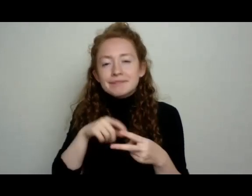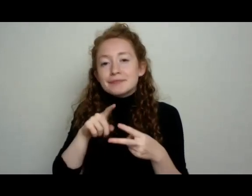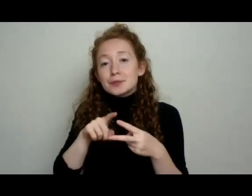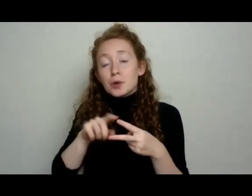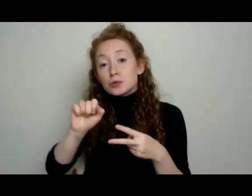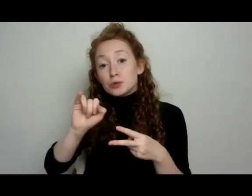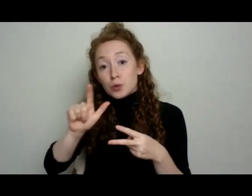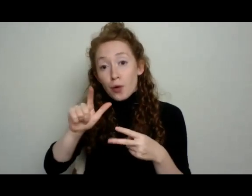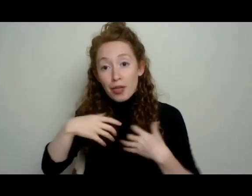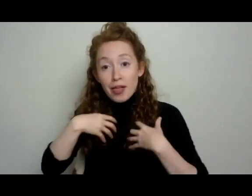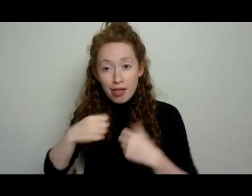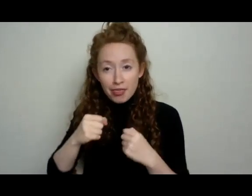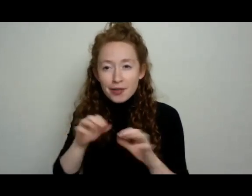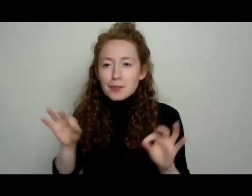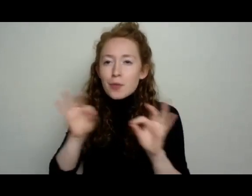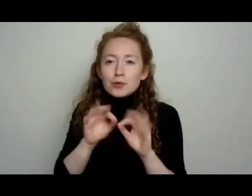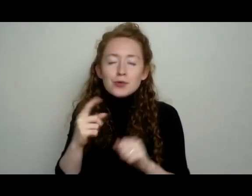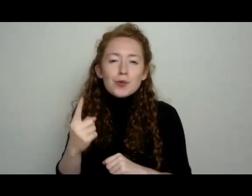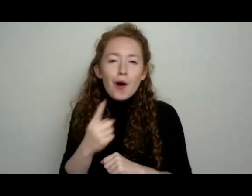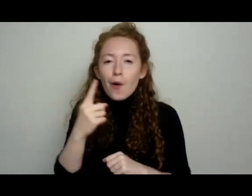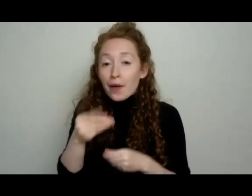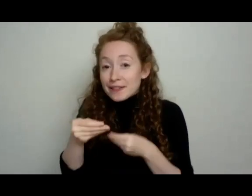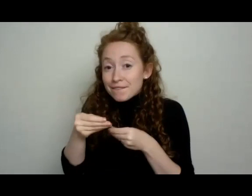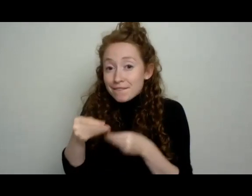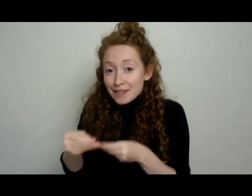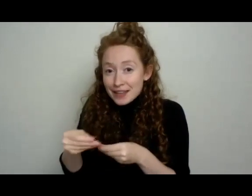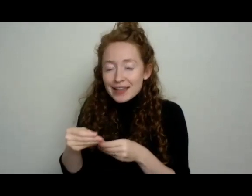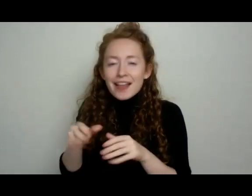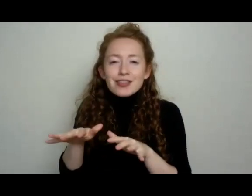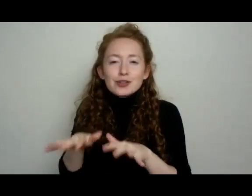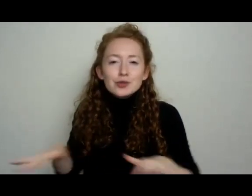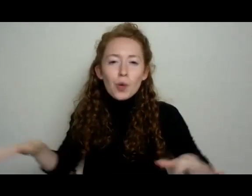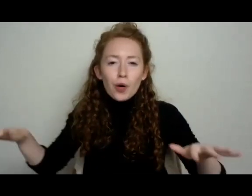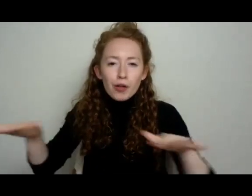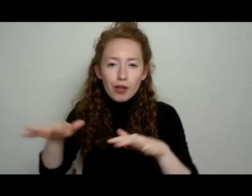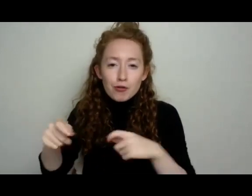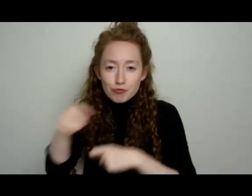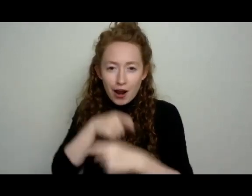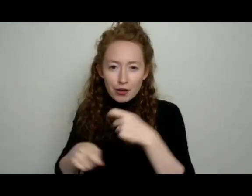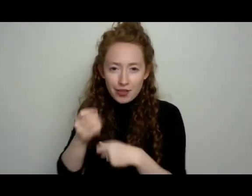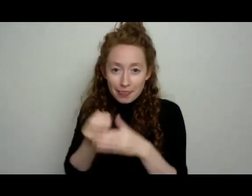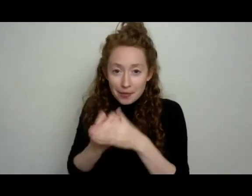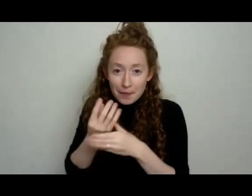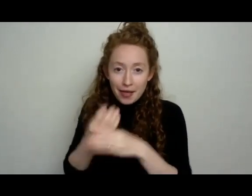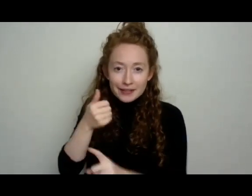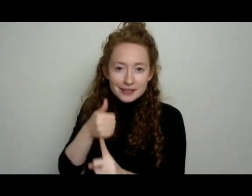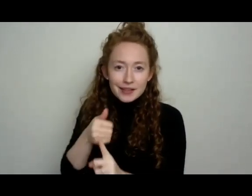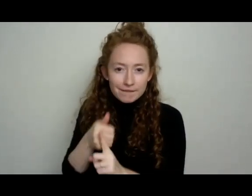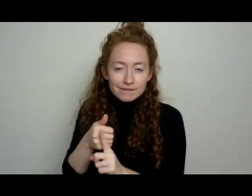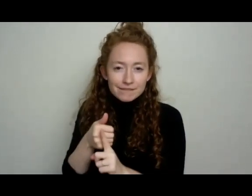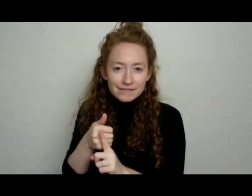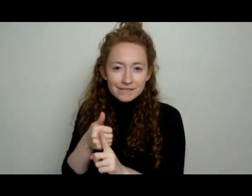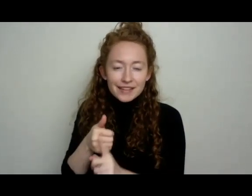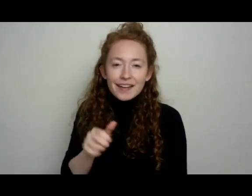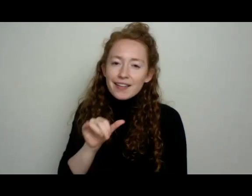feed the crop rather than the plant, feed the soil rather than the crop rather. And so that is